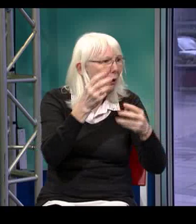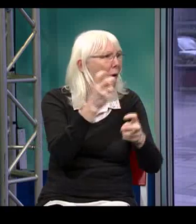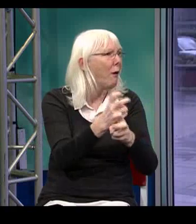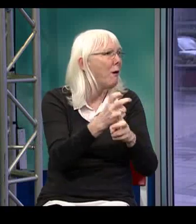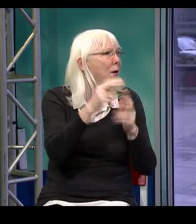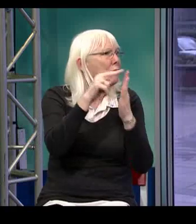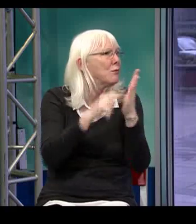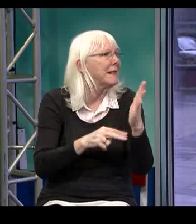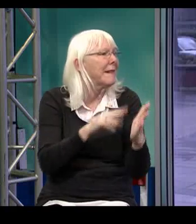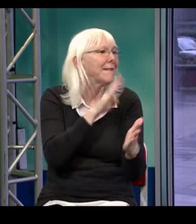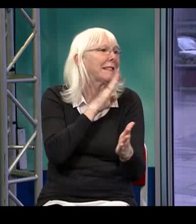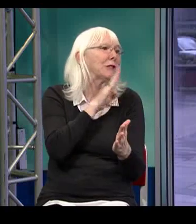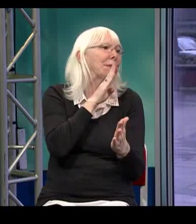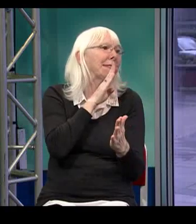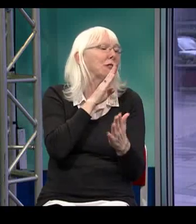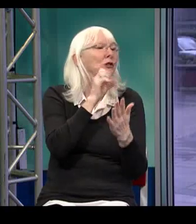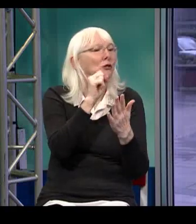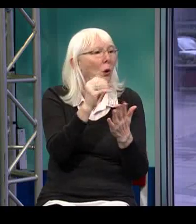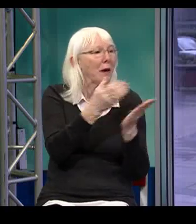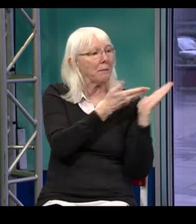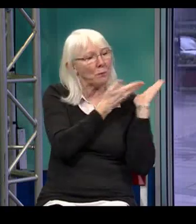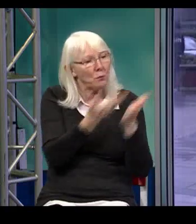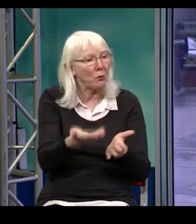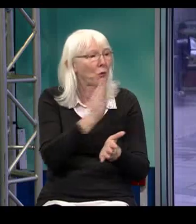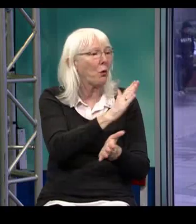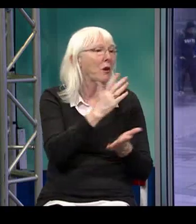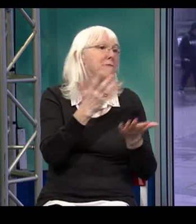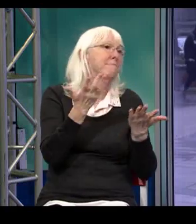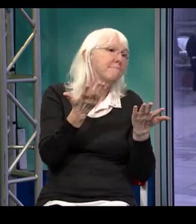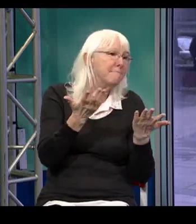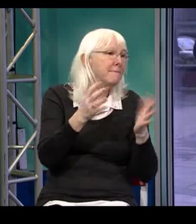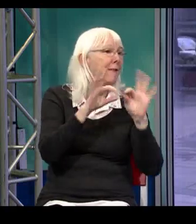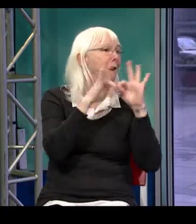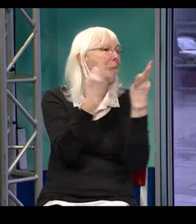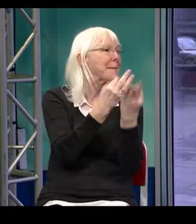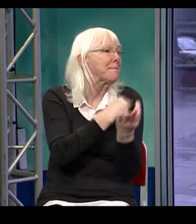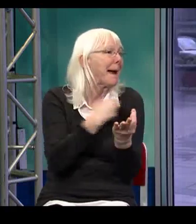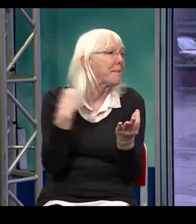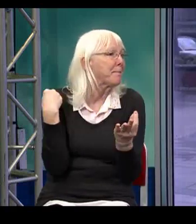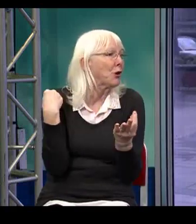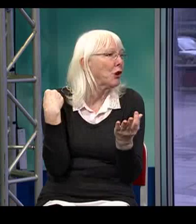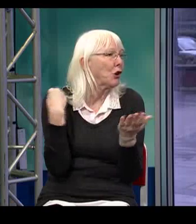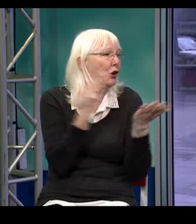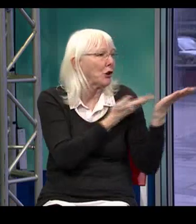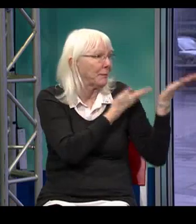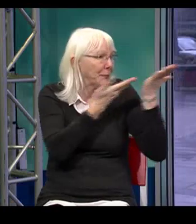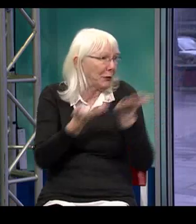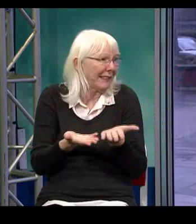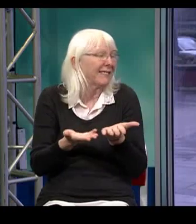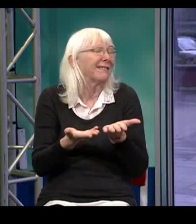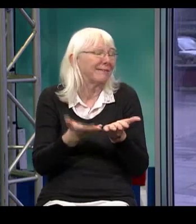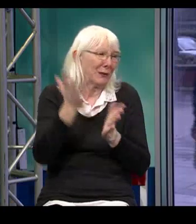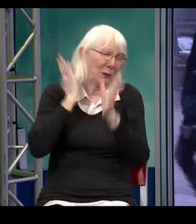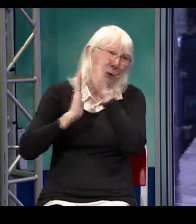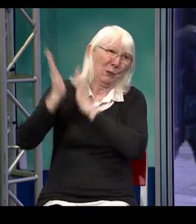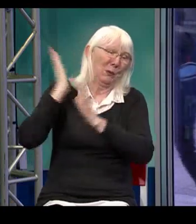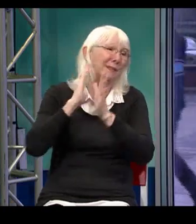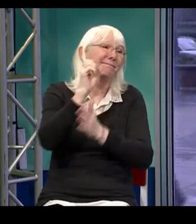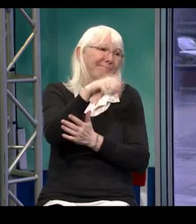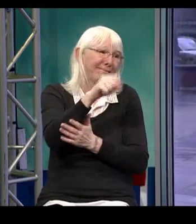doctors aren't so great at writing either, so it was very frustrating. So they'd have to either bring a family member with them, and this